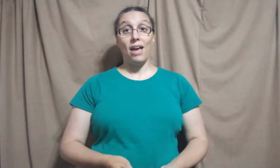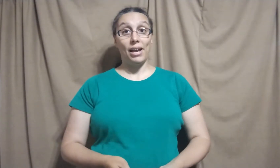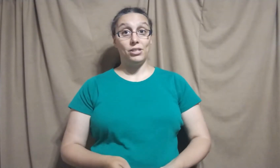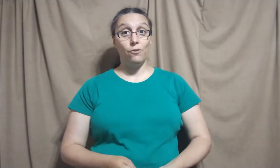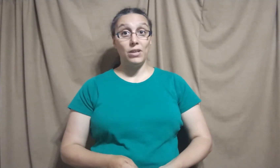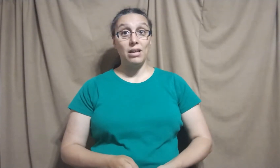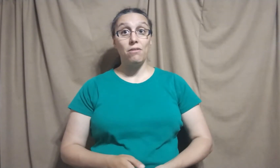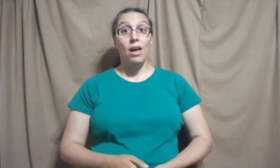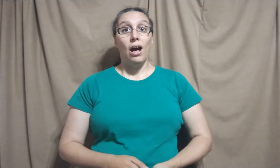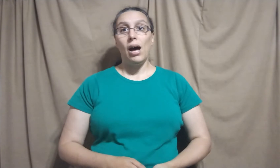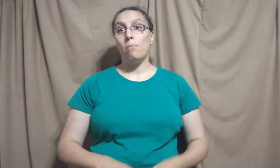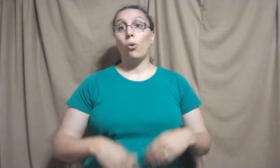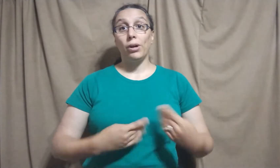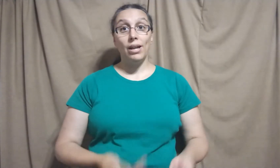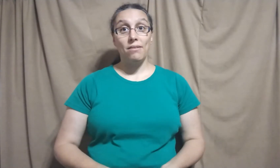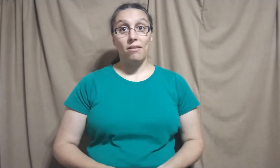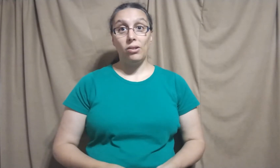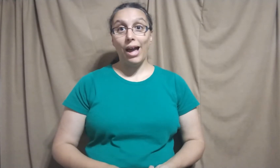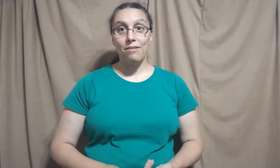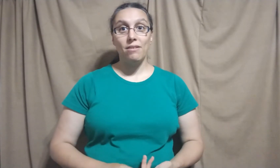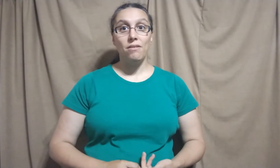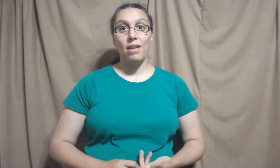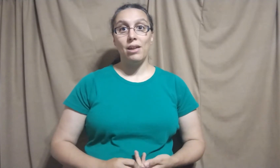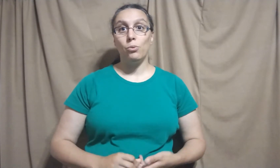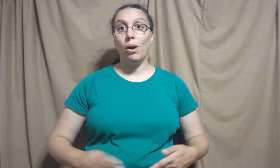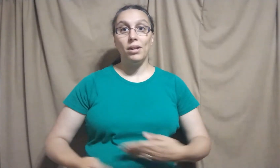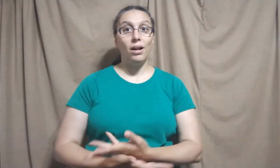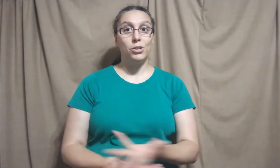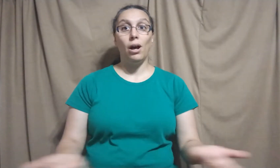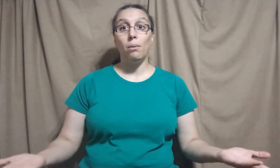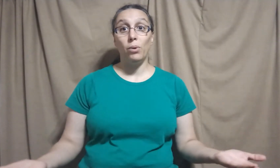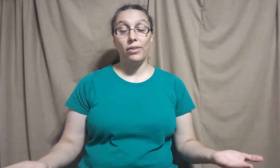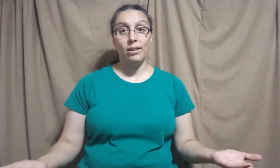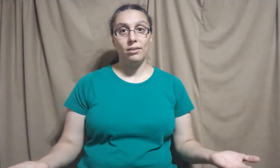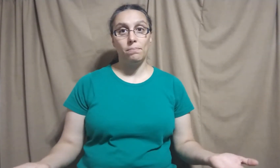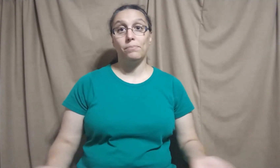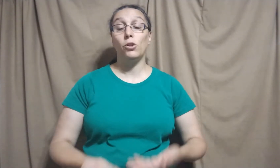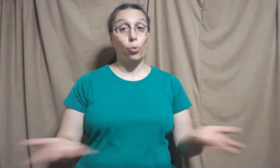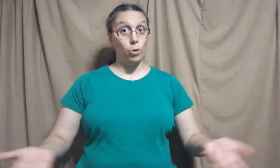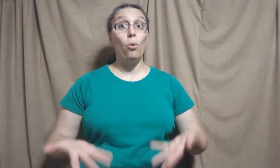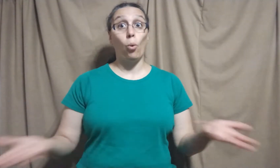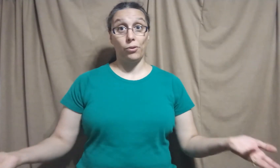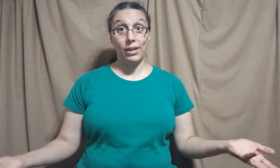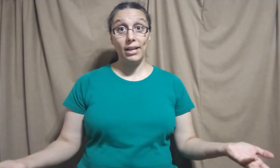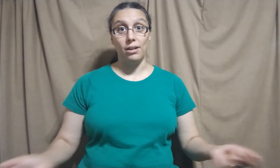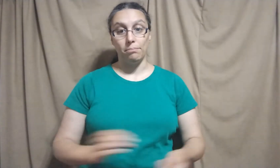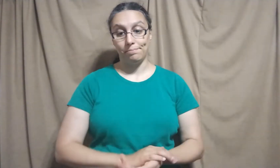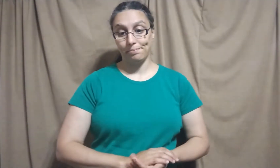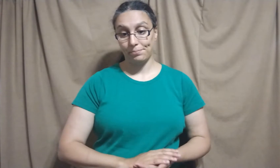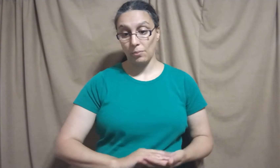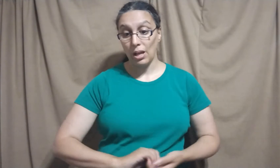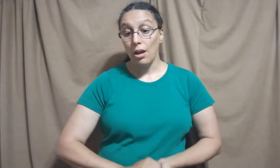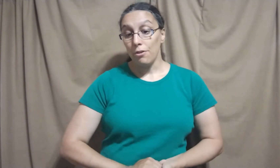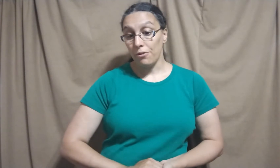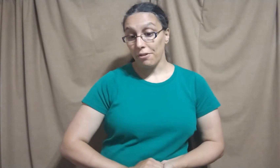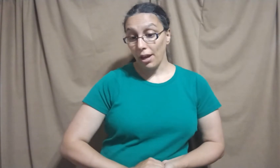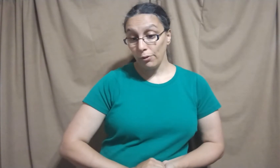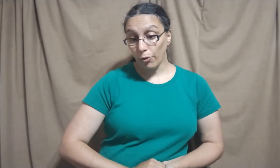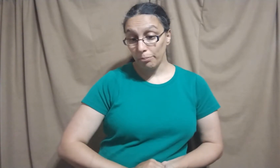activities, organizes classes and whatnot within the group or the kingdom. So the sign for